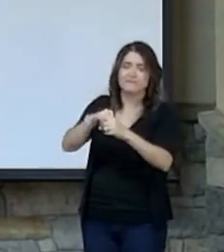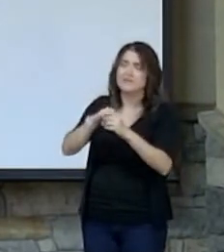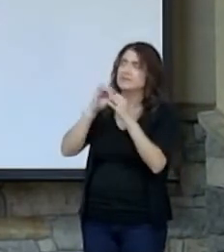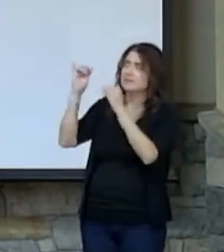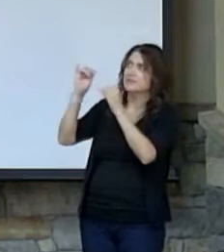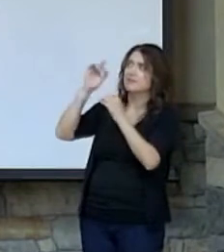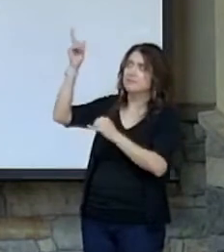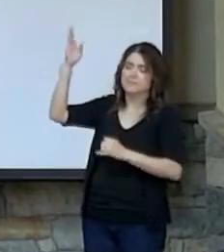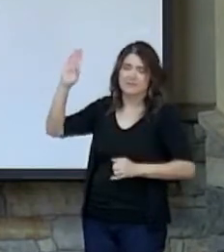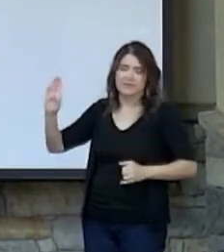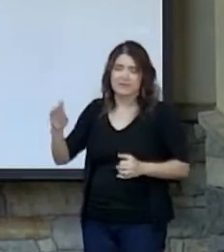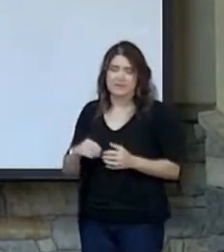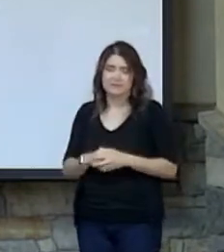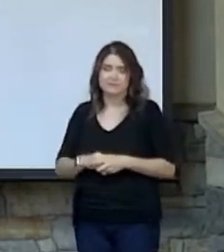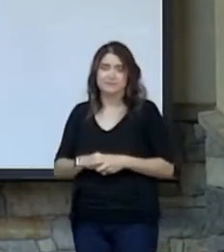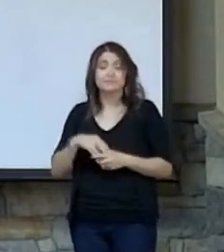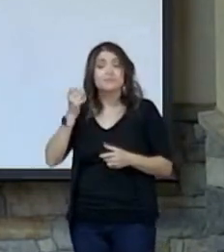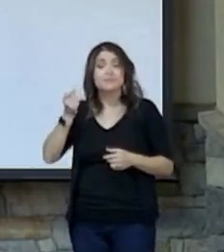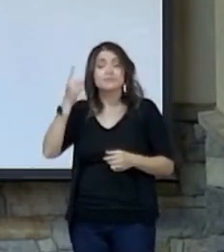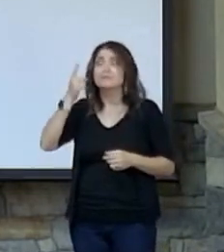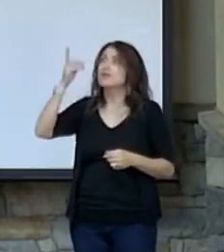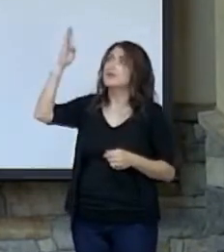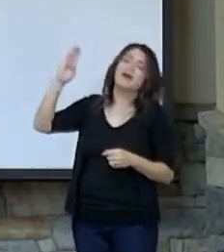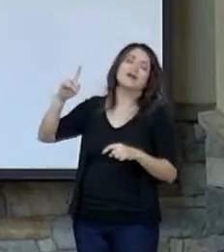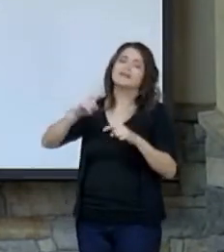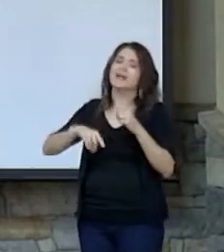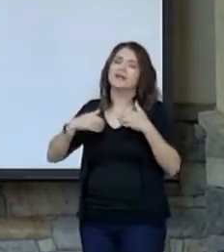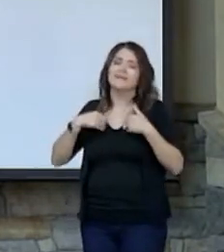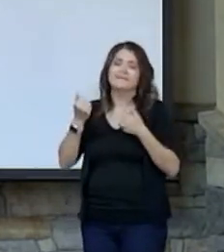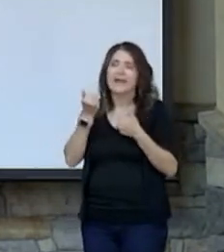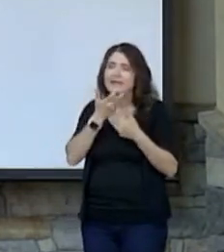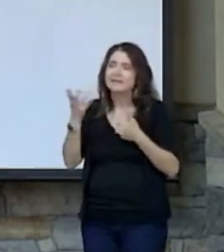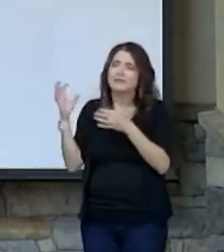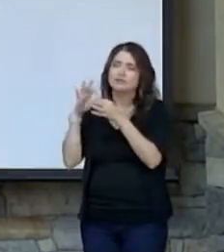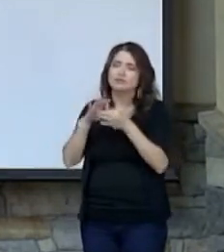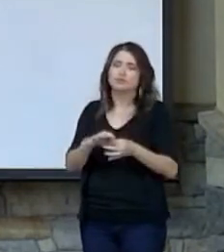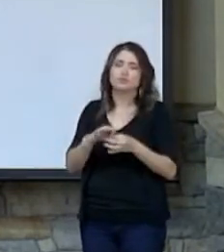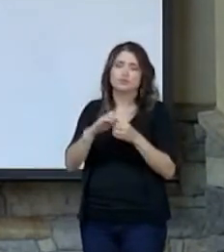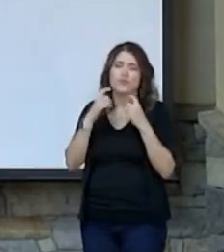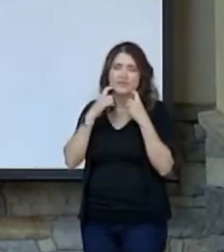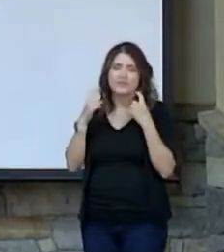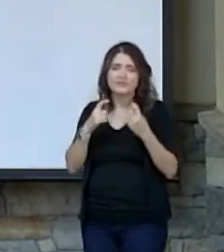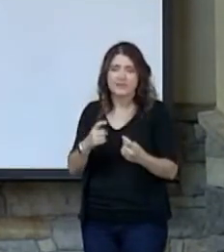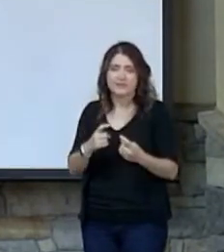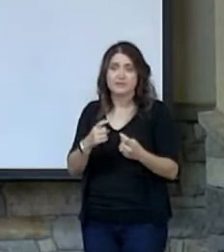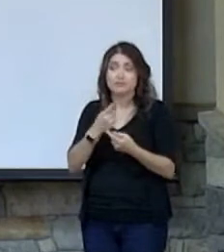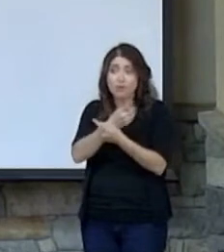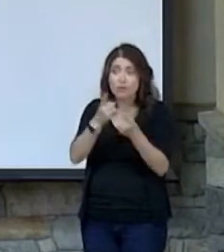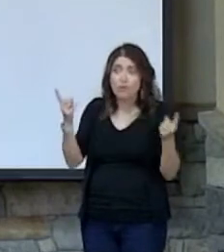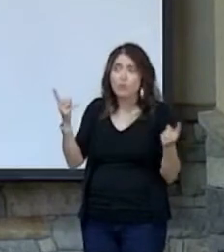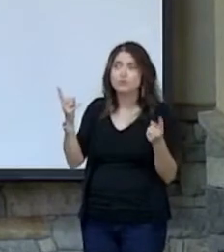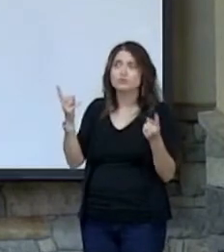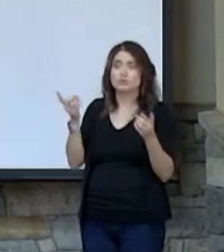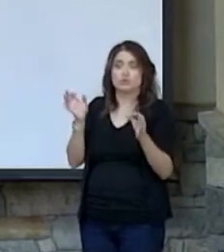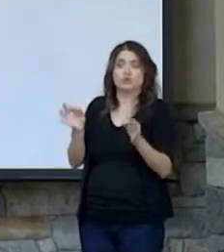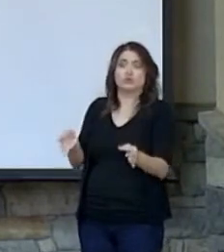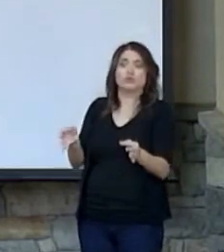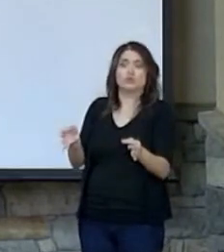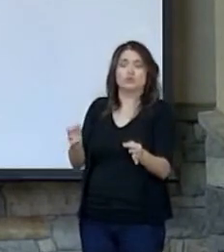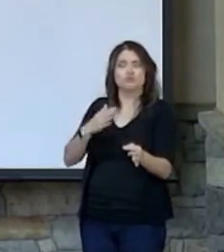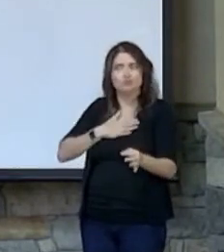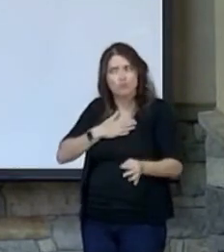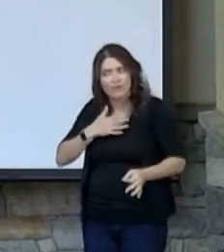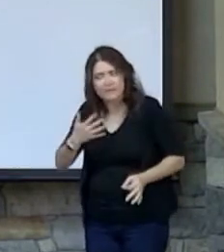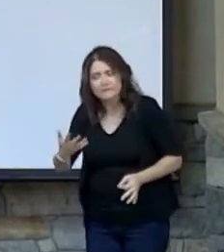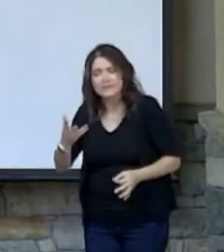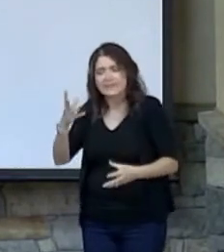that God does. You see, God can't have anything to do with sin. And so those that choose to willfully engage in sin,